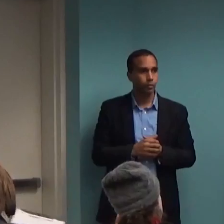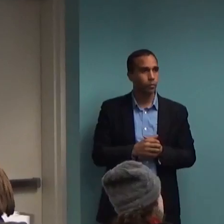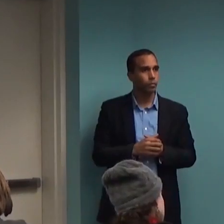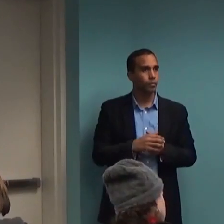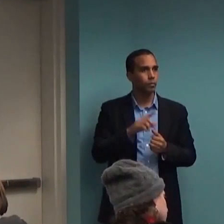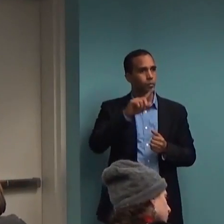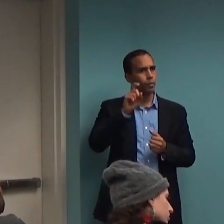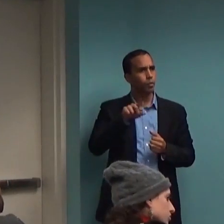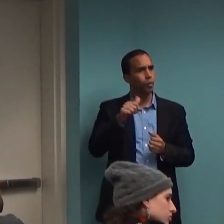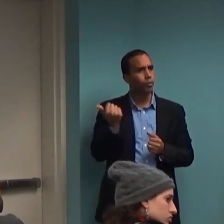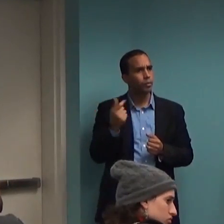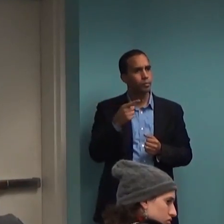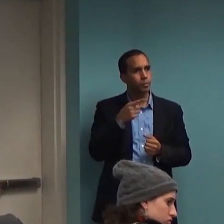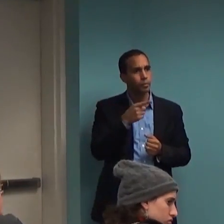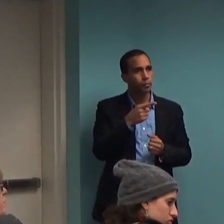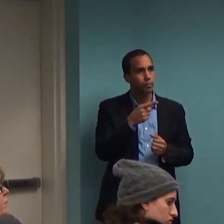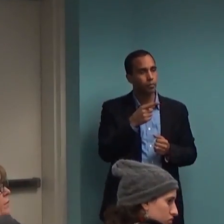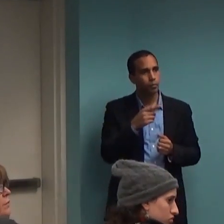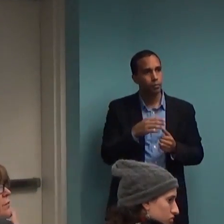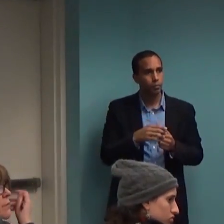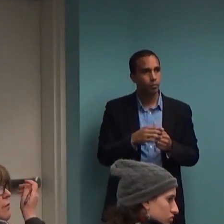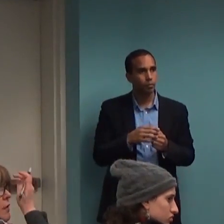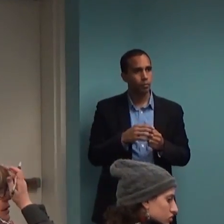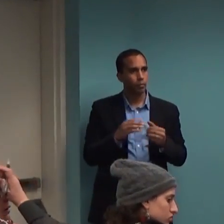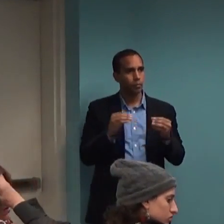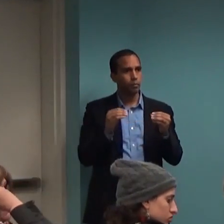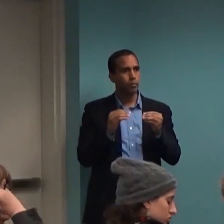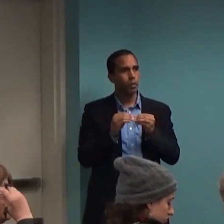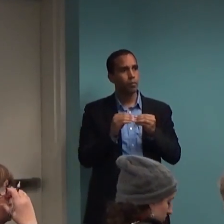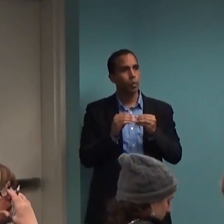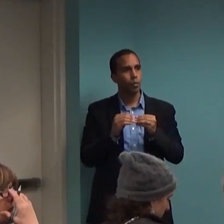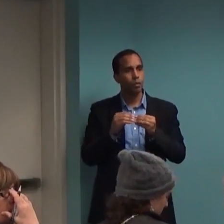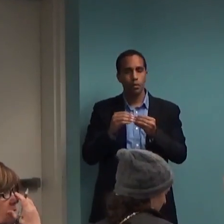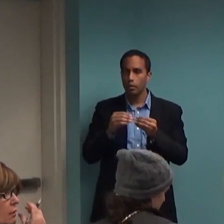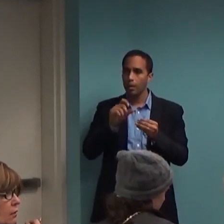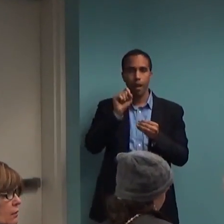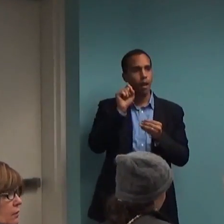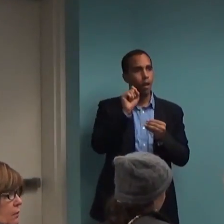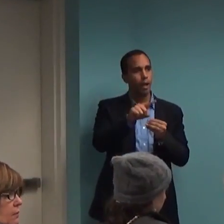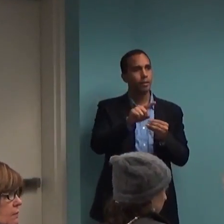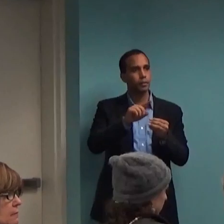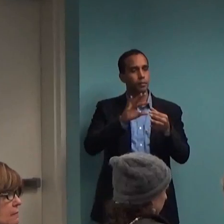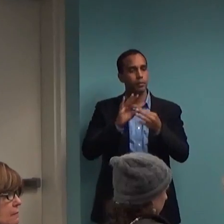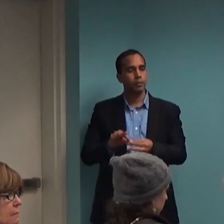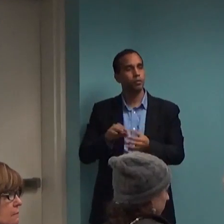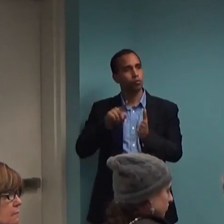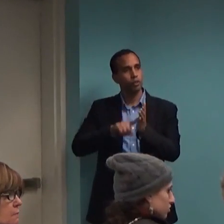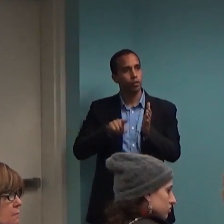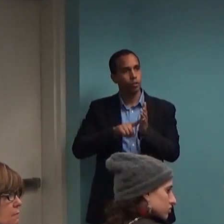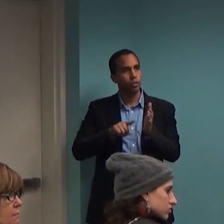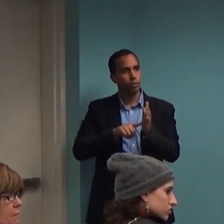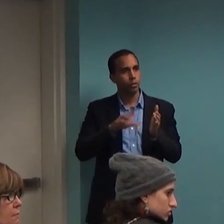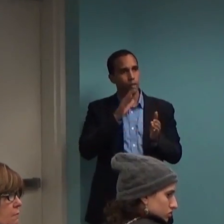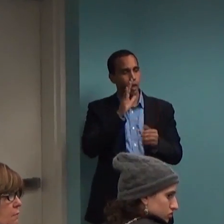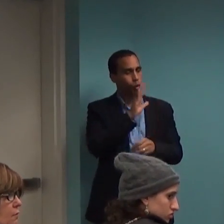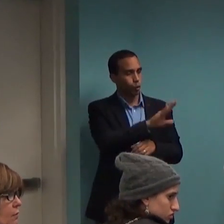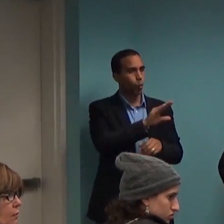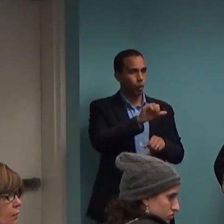It's more of a question about the research for your specific practice. What I've understood, I didn't do it myself, but my